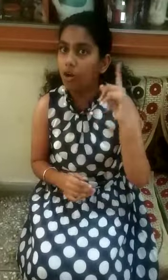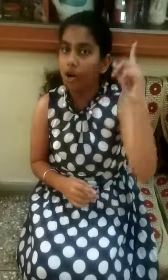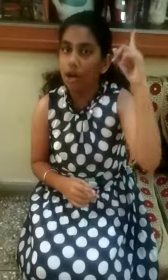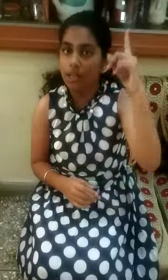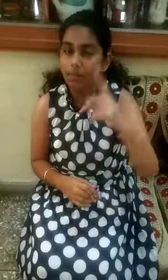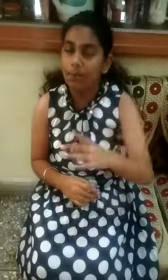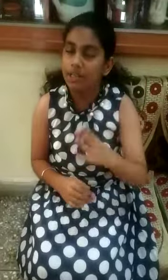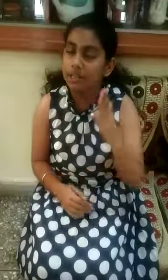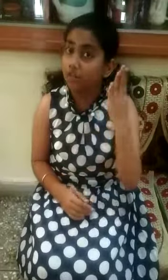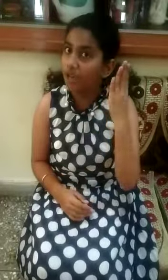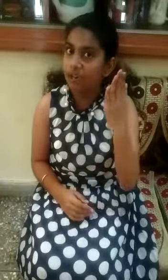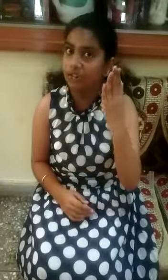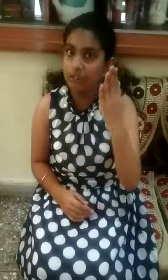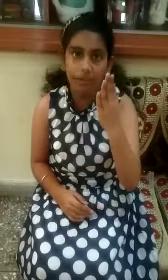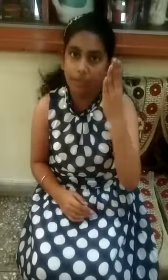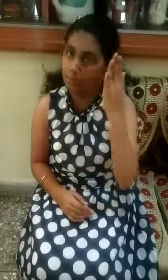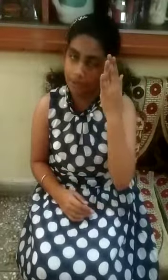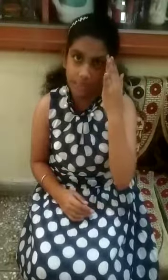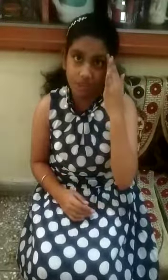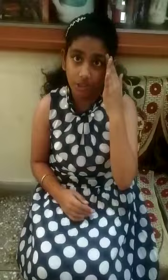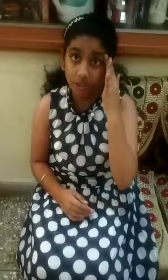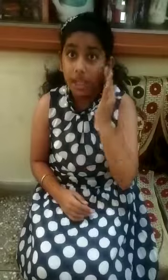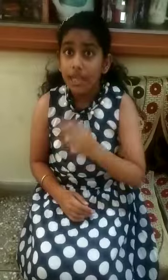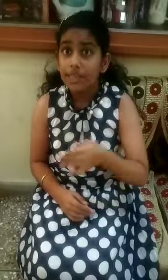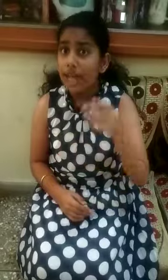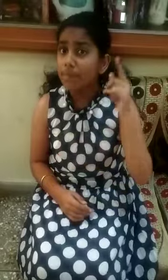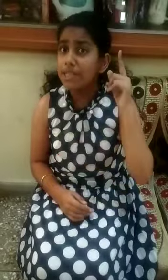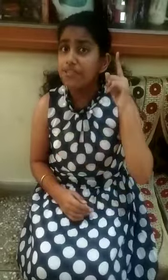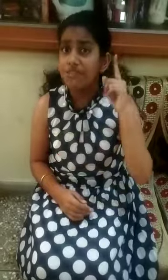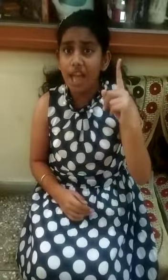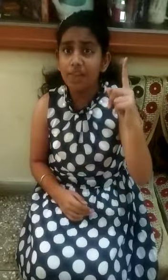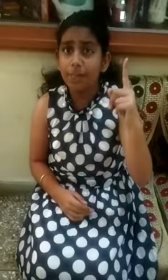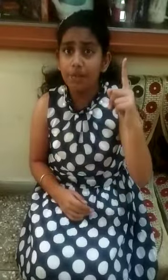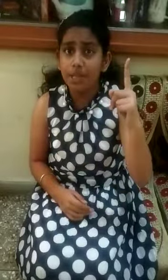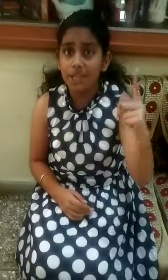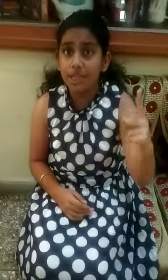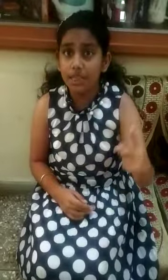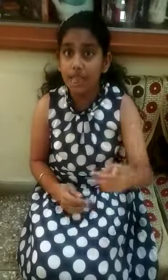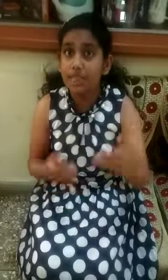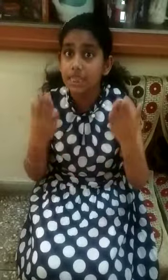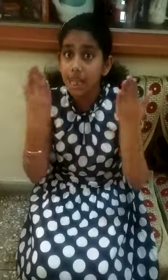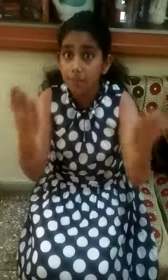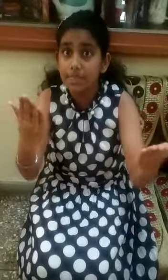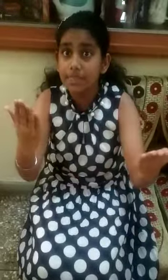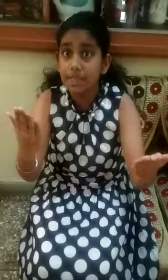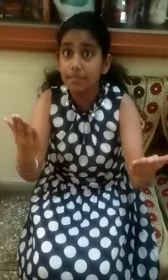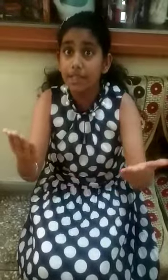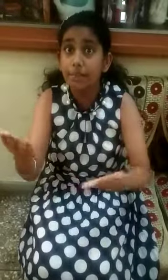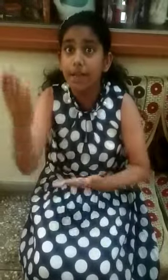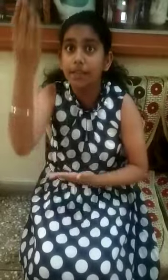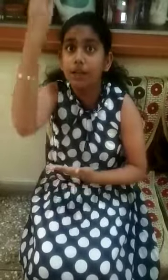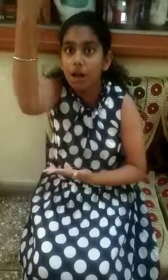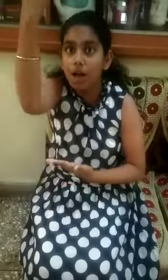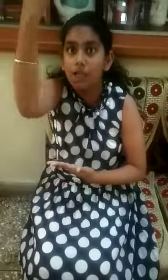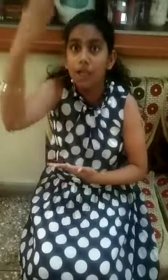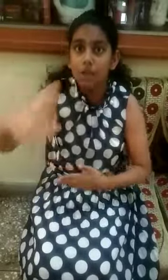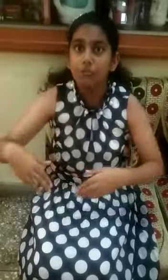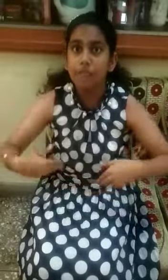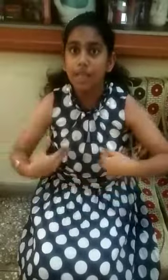God the point is very very potential. Time is very precious as time is given by the God to make